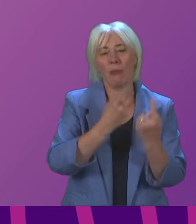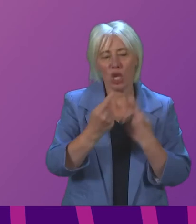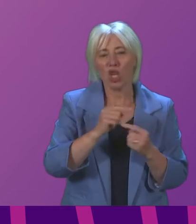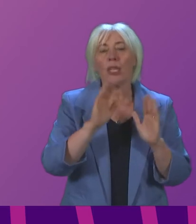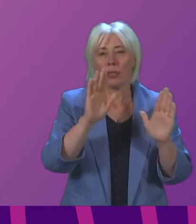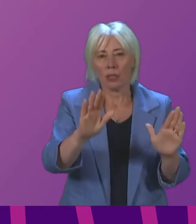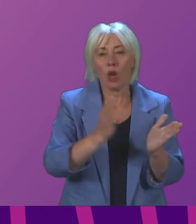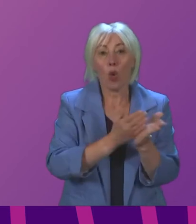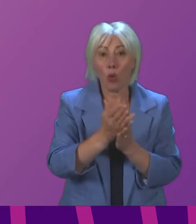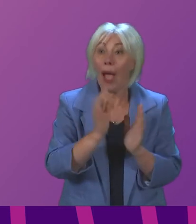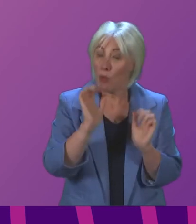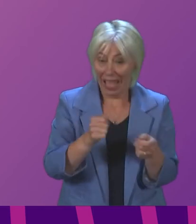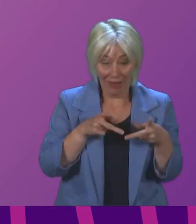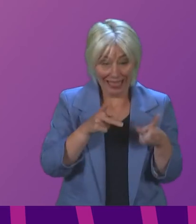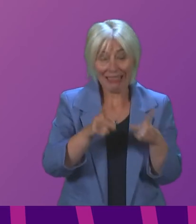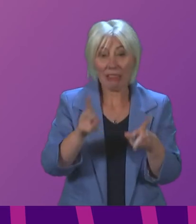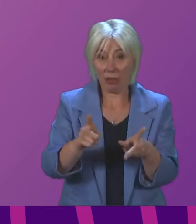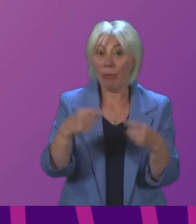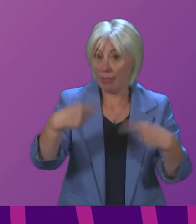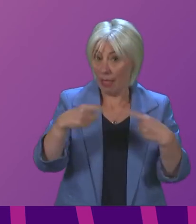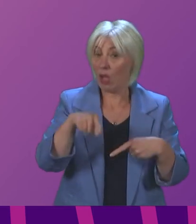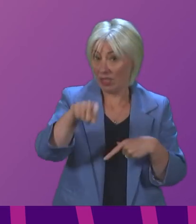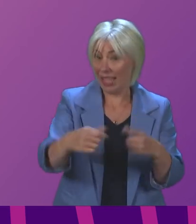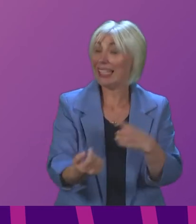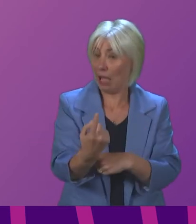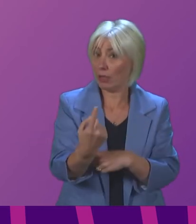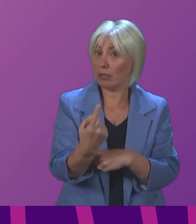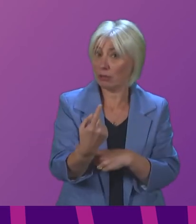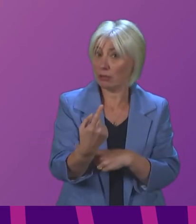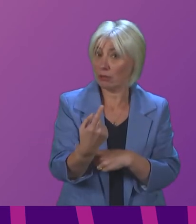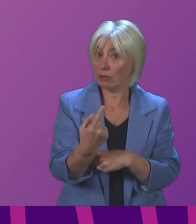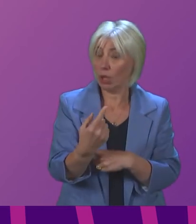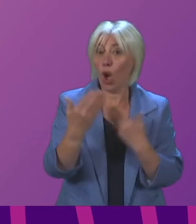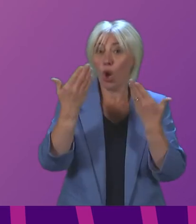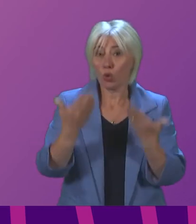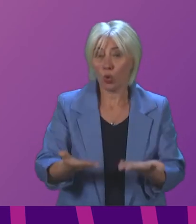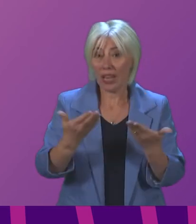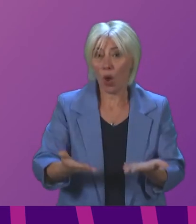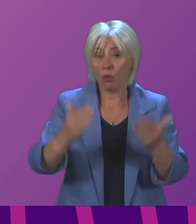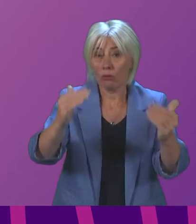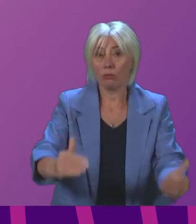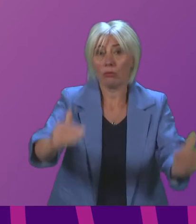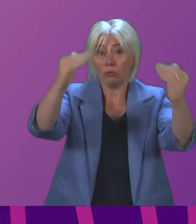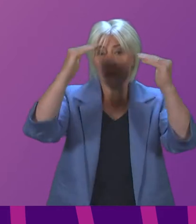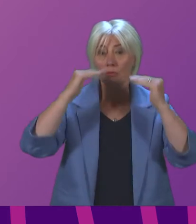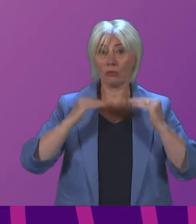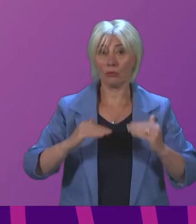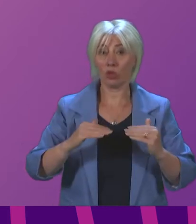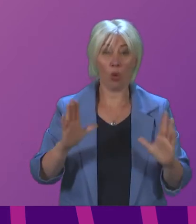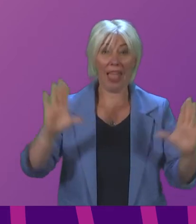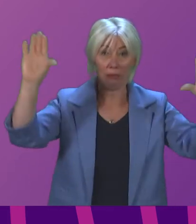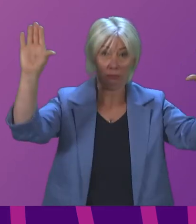proceedings there is a mechanism that enables them to do so I would now like to move on so that